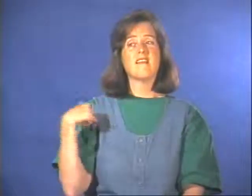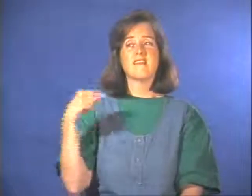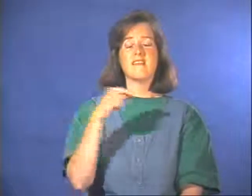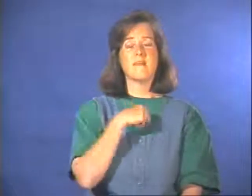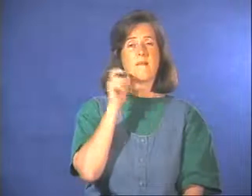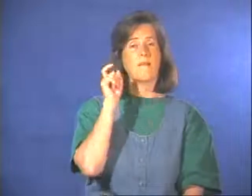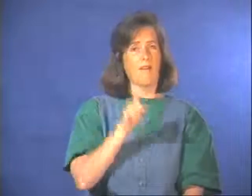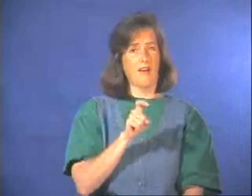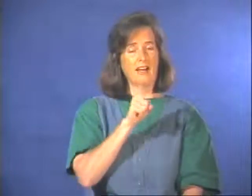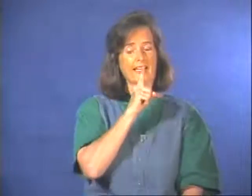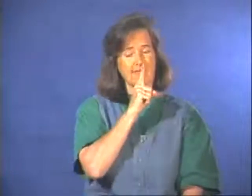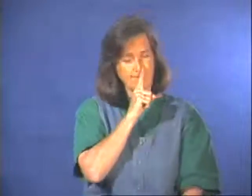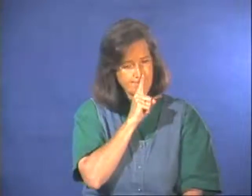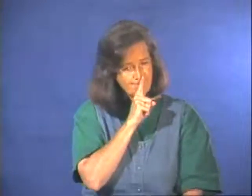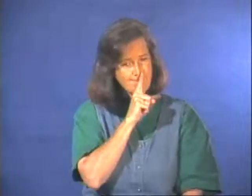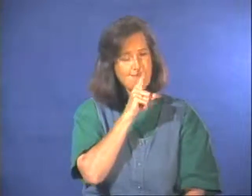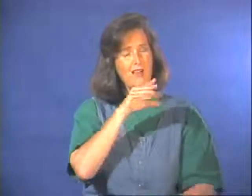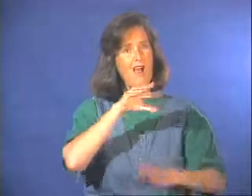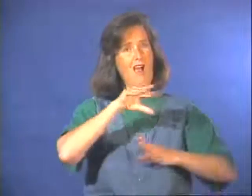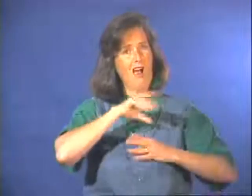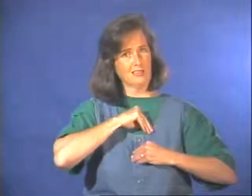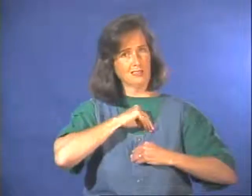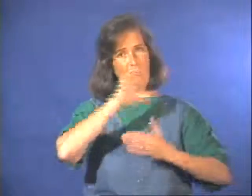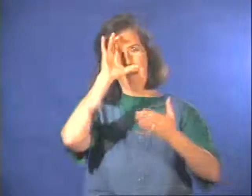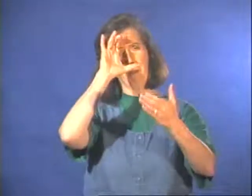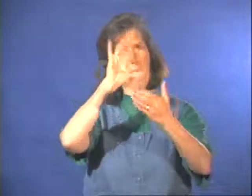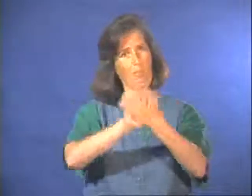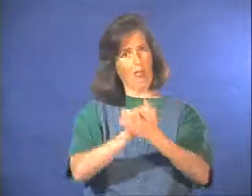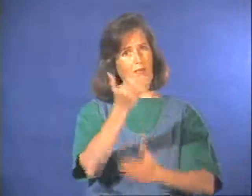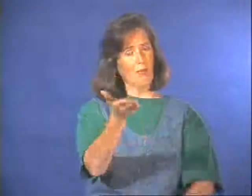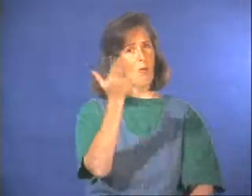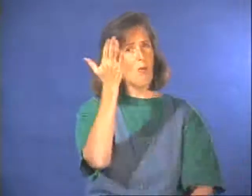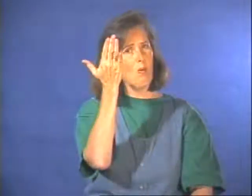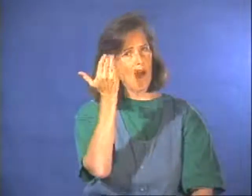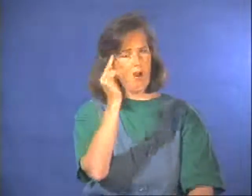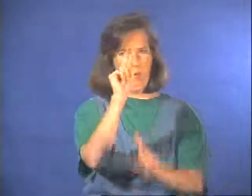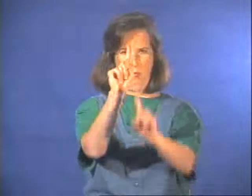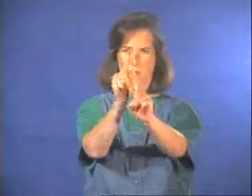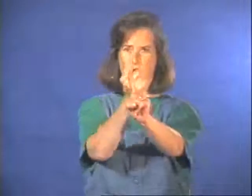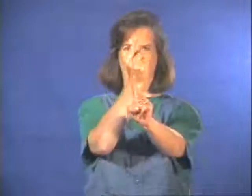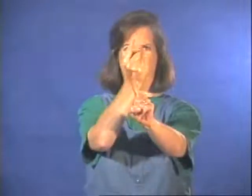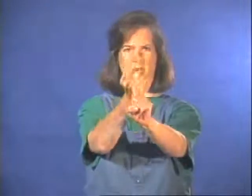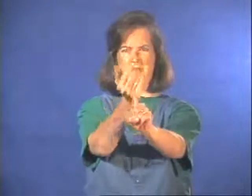And we should all believe you. Because you are the only one who knows your intentions.